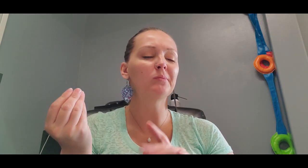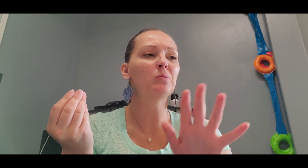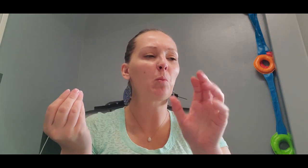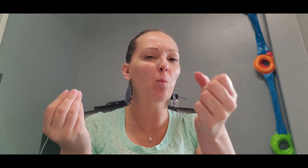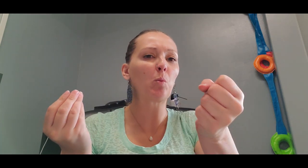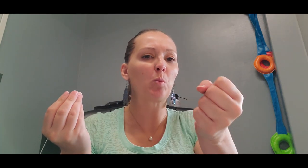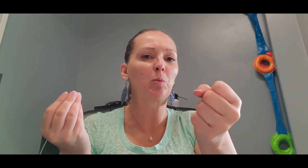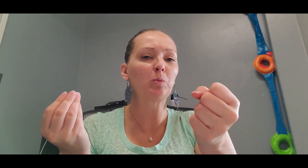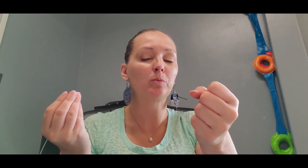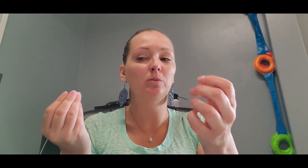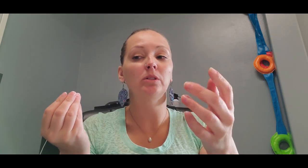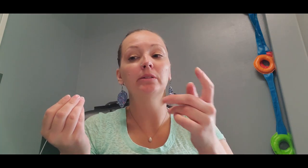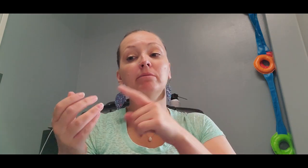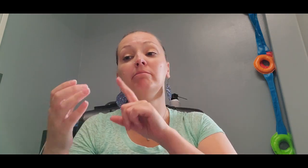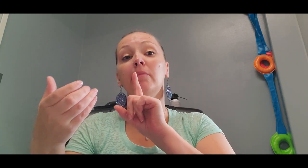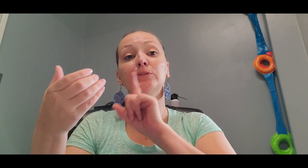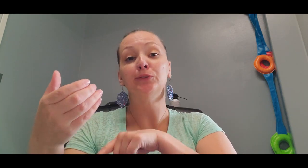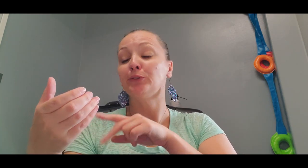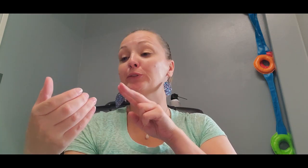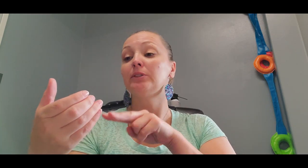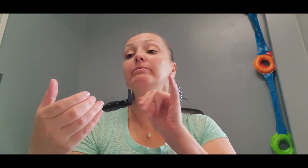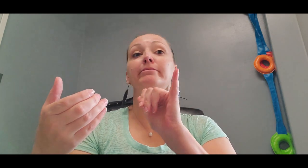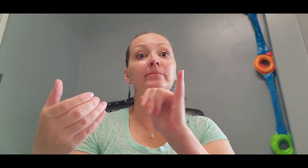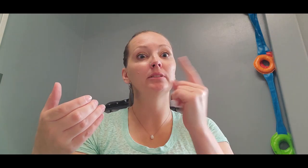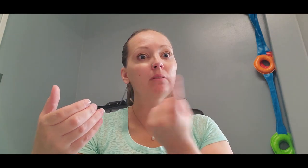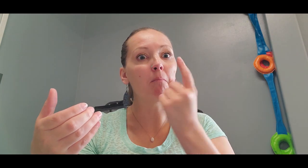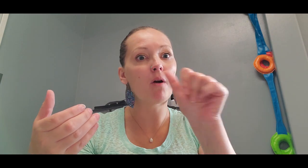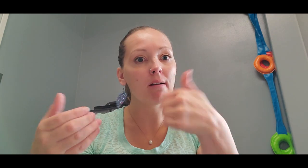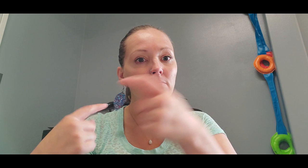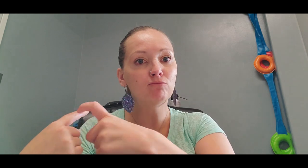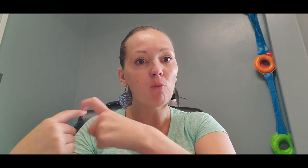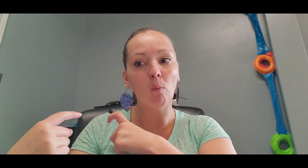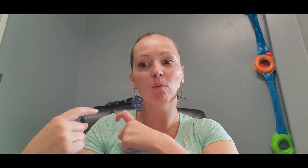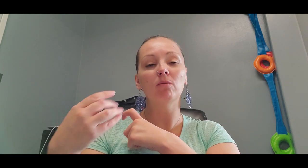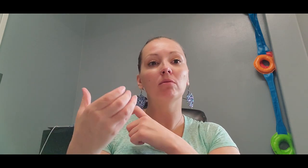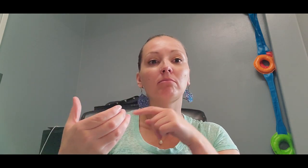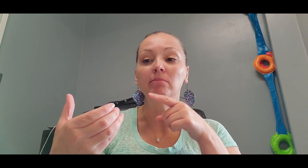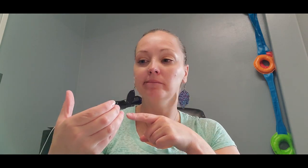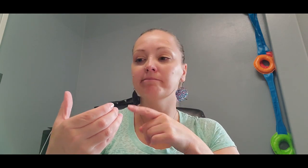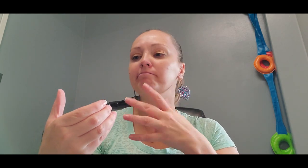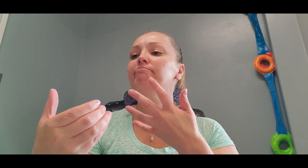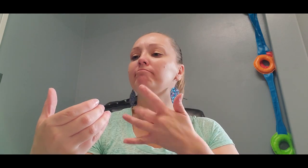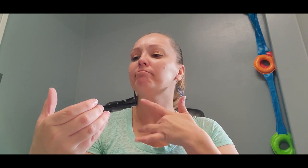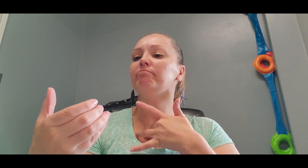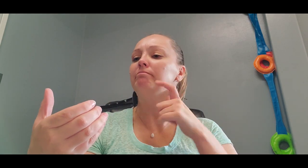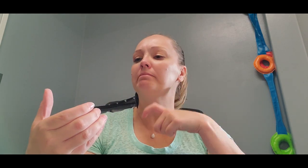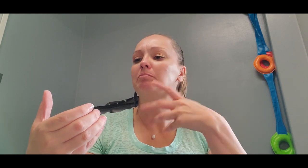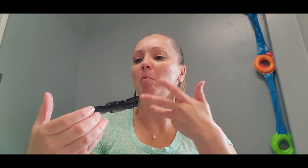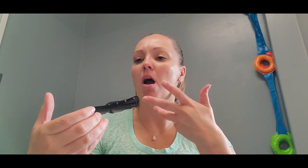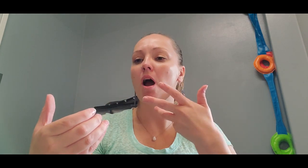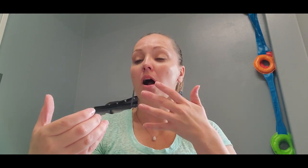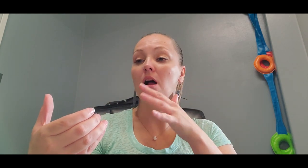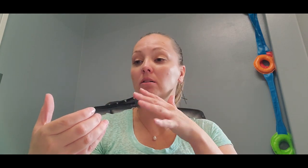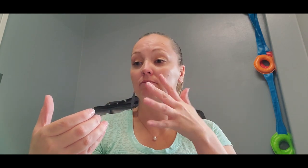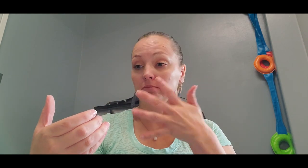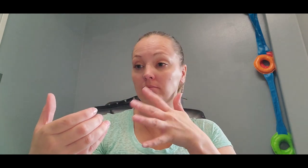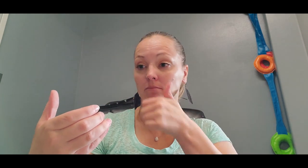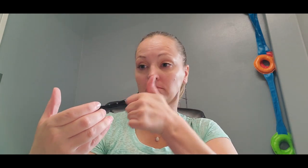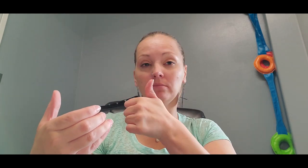other phone starts to ring. He tells the first caller to hold while he takes the second call. He asks them what's going on